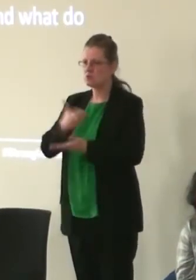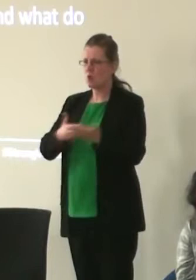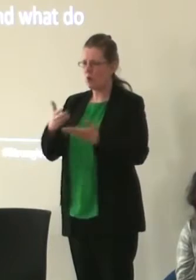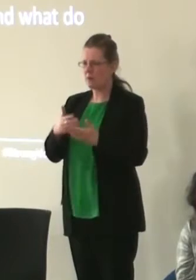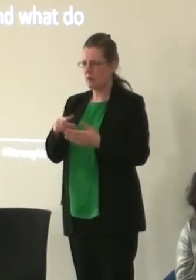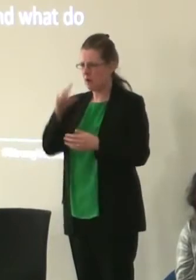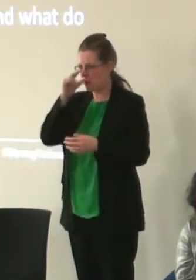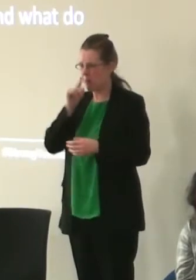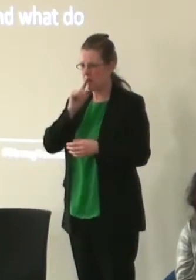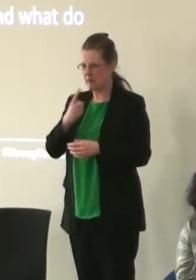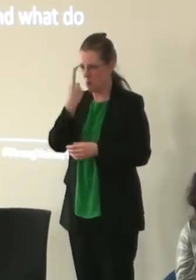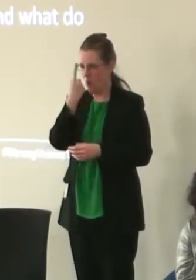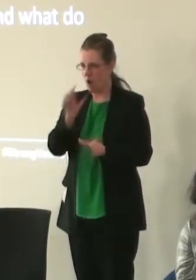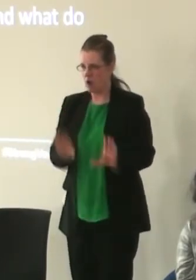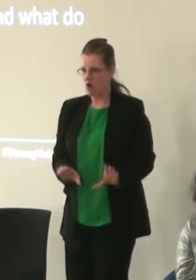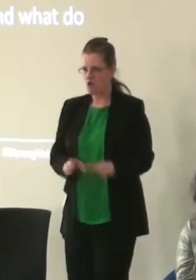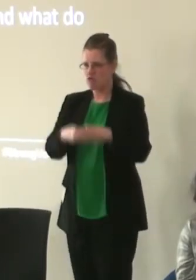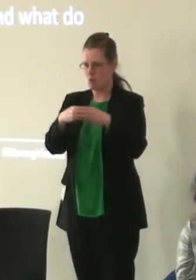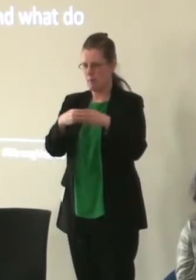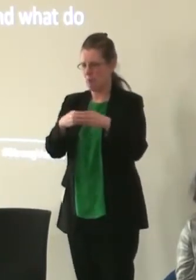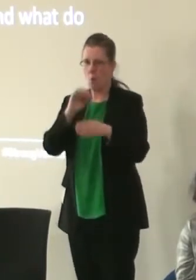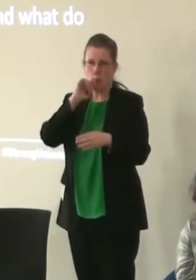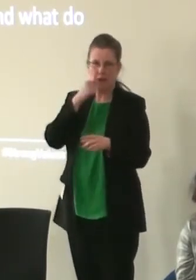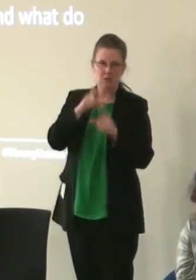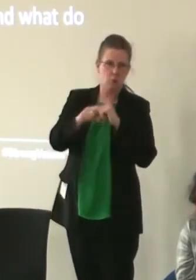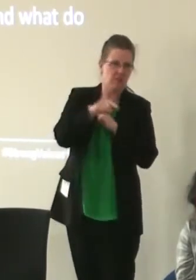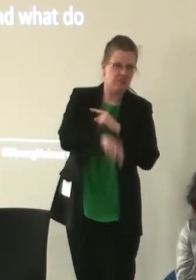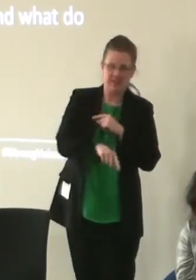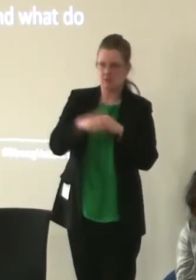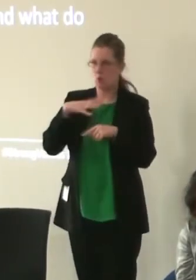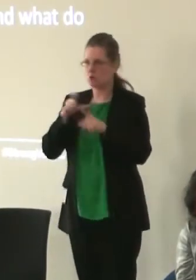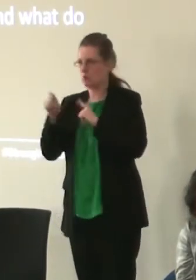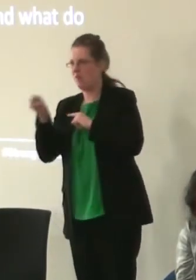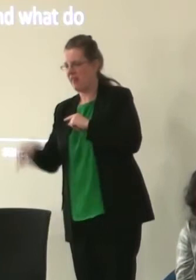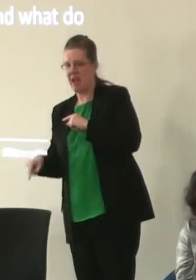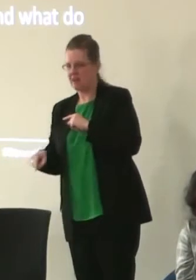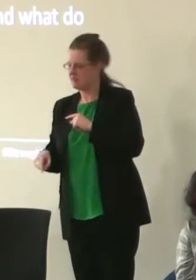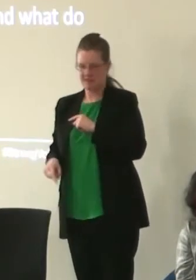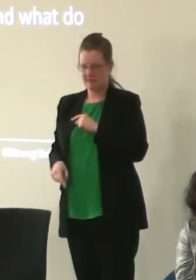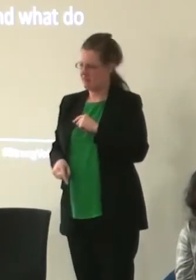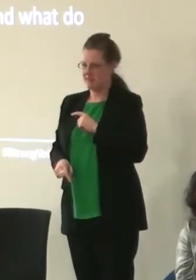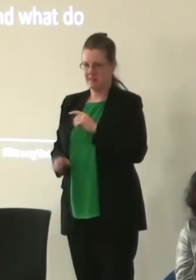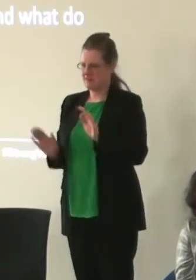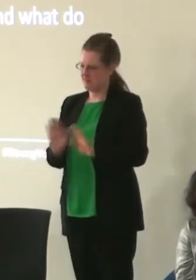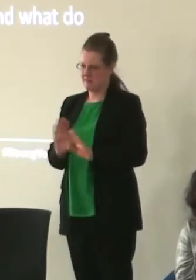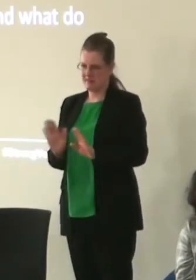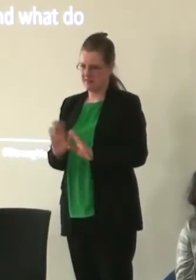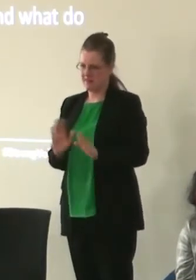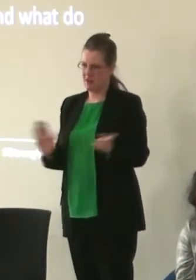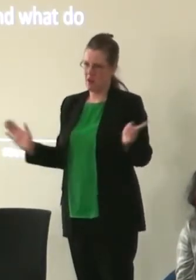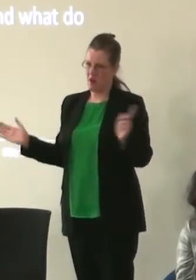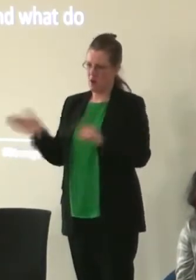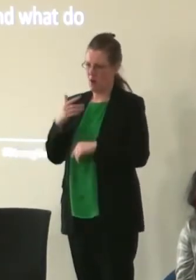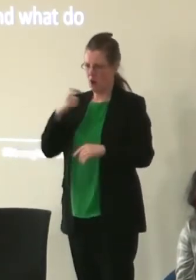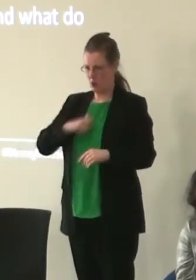group who will or won't do this or that or want to do this or that and we all know of course that as humans